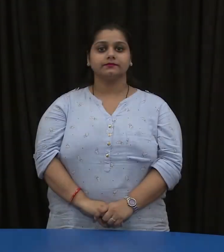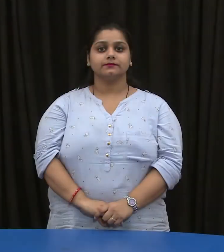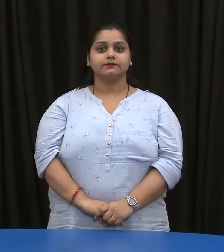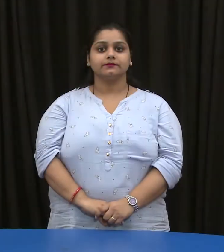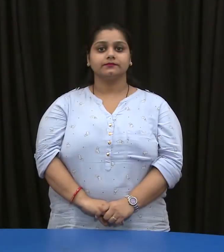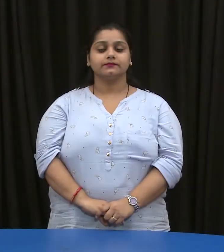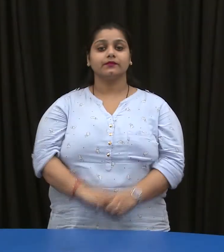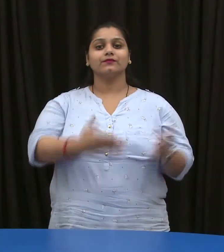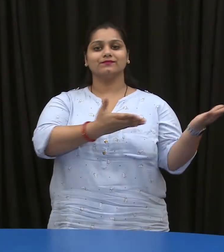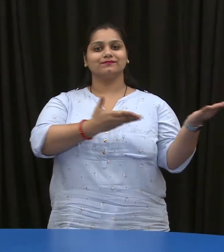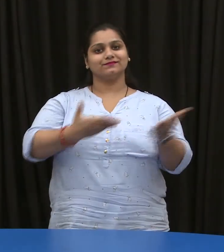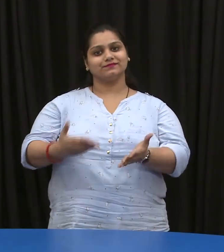Welcome to the N I O S.